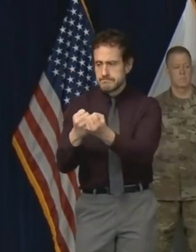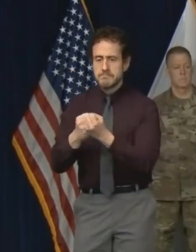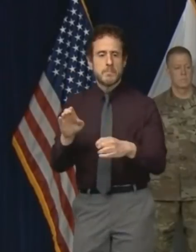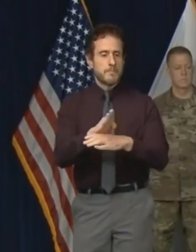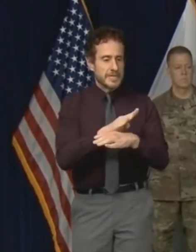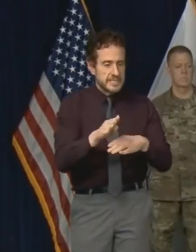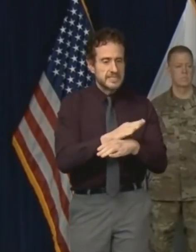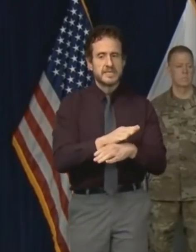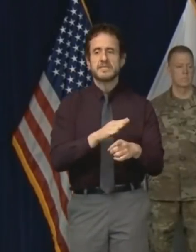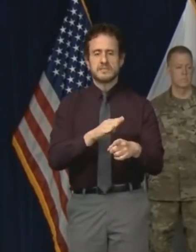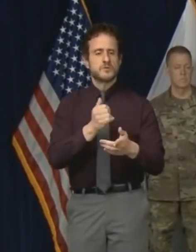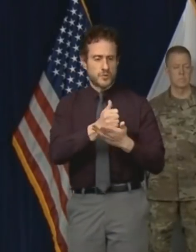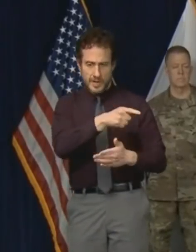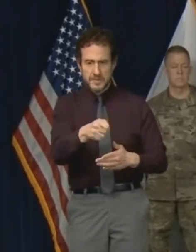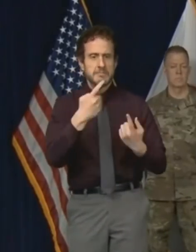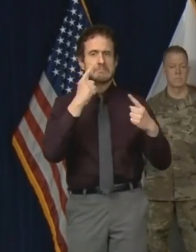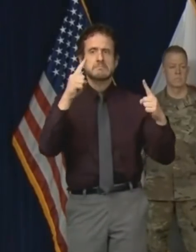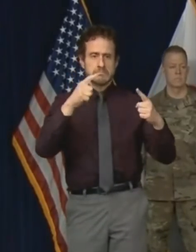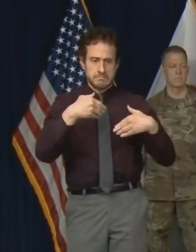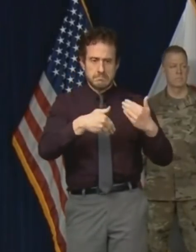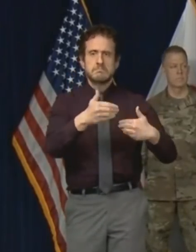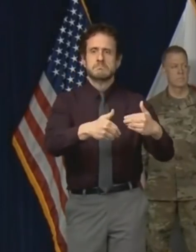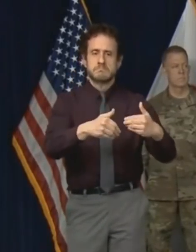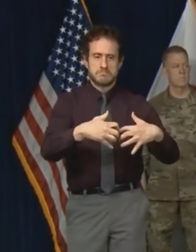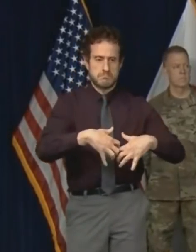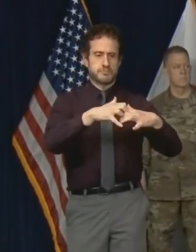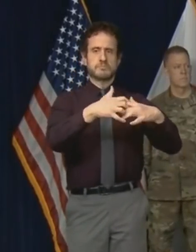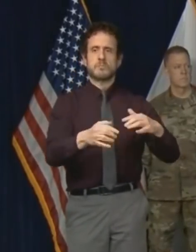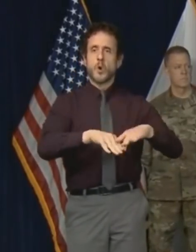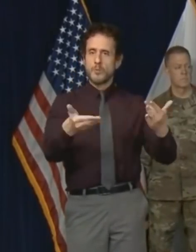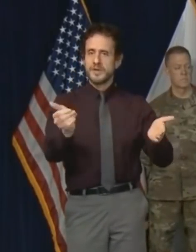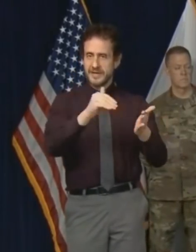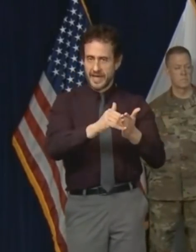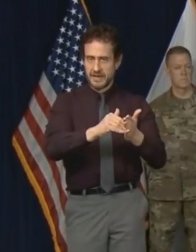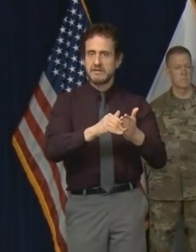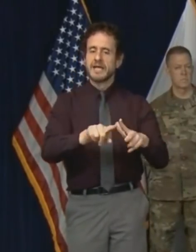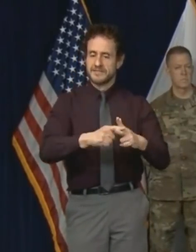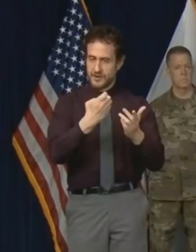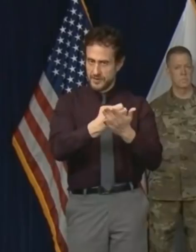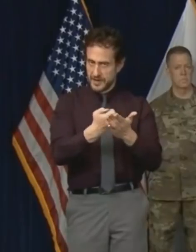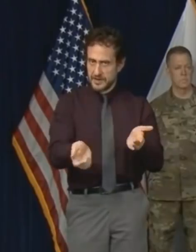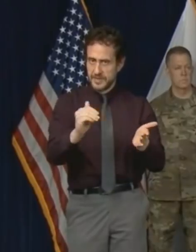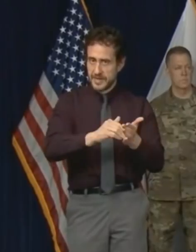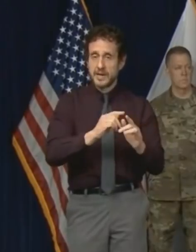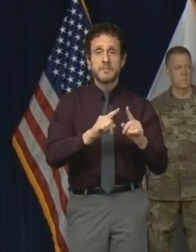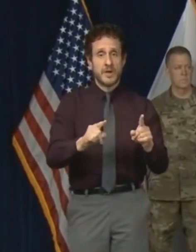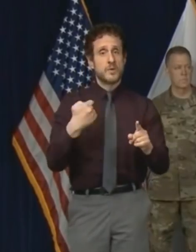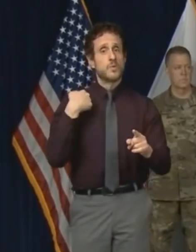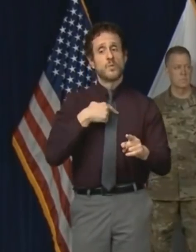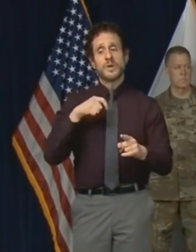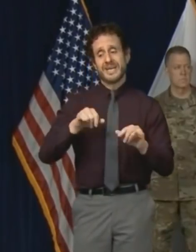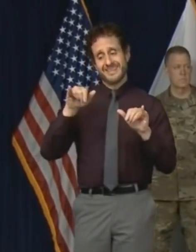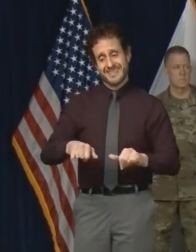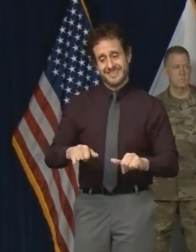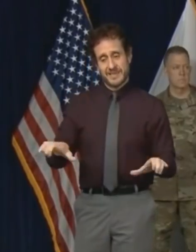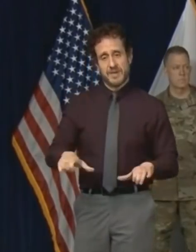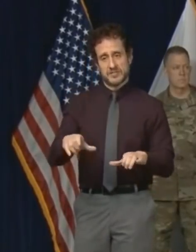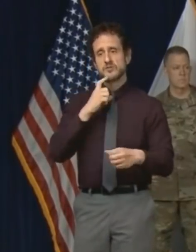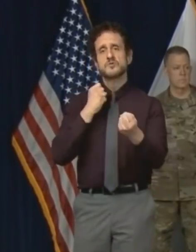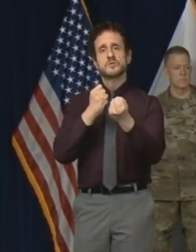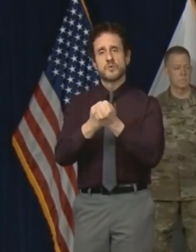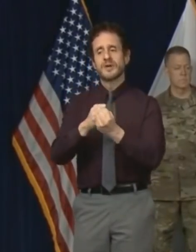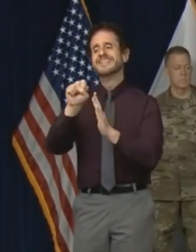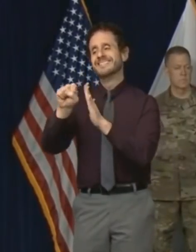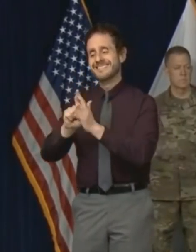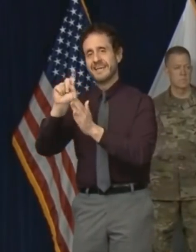come out on the other side of this and jumpstart the economy. But the same type of action is needed in support of state